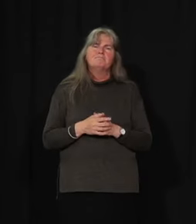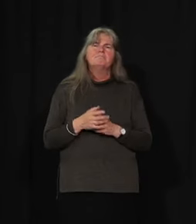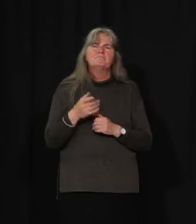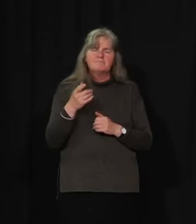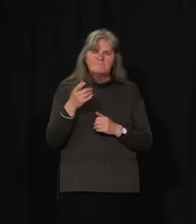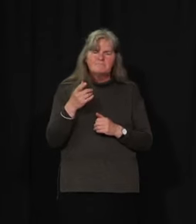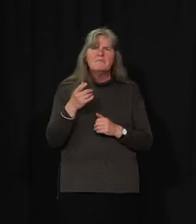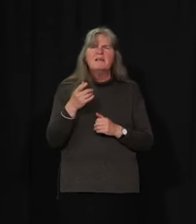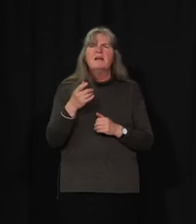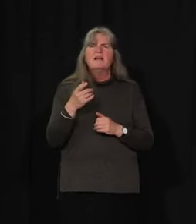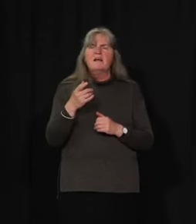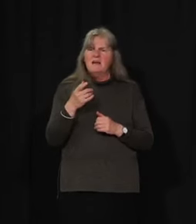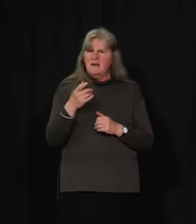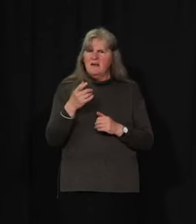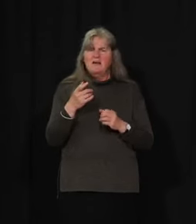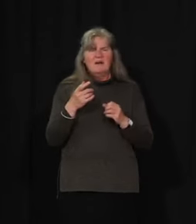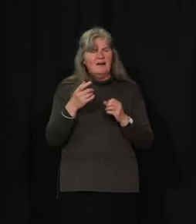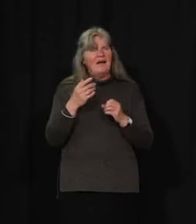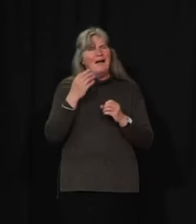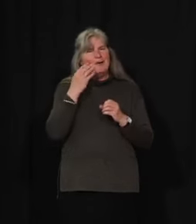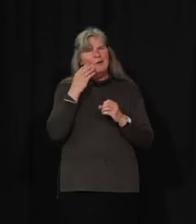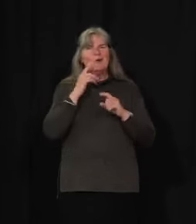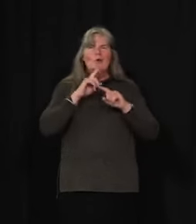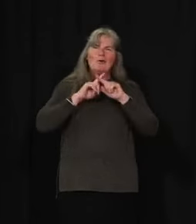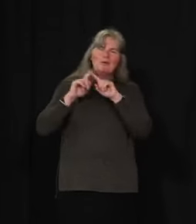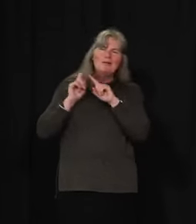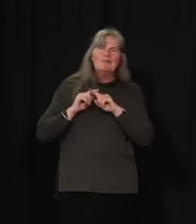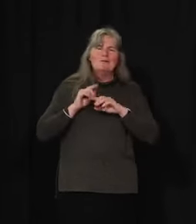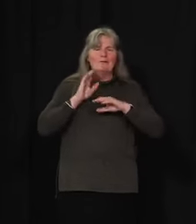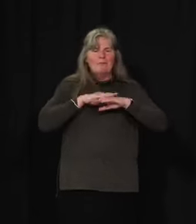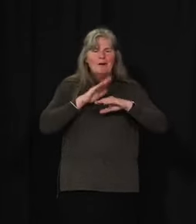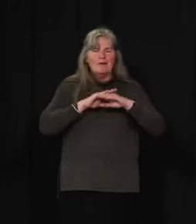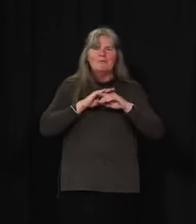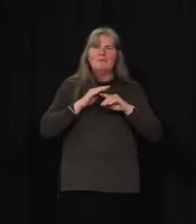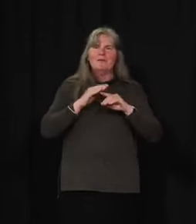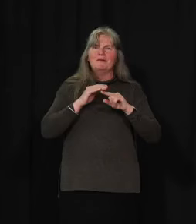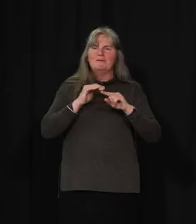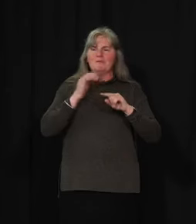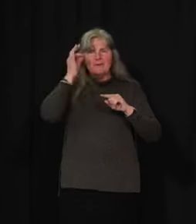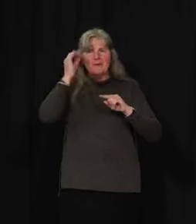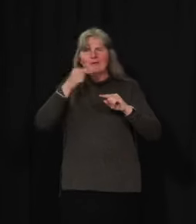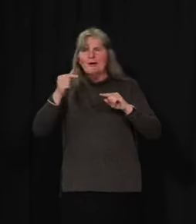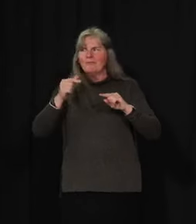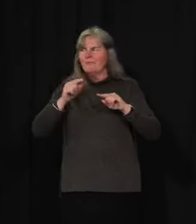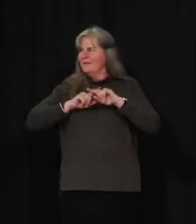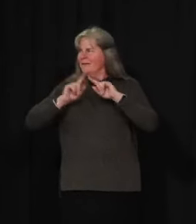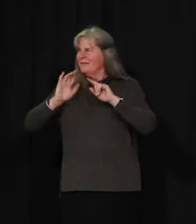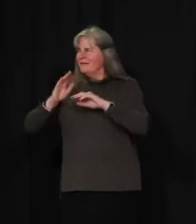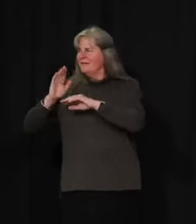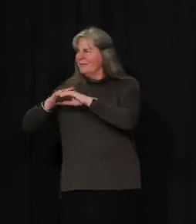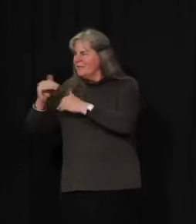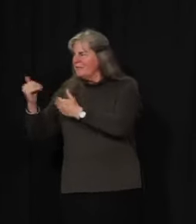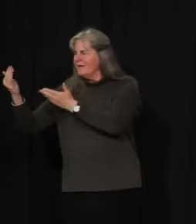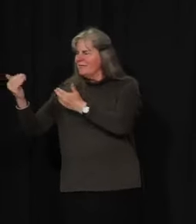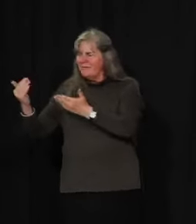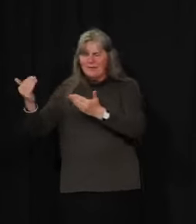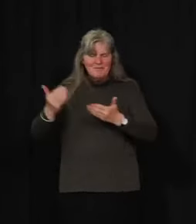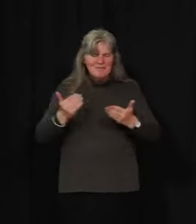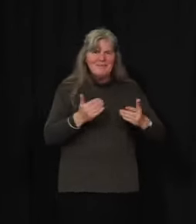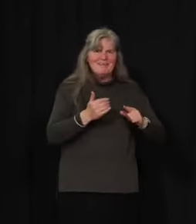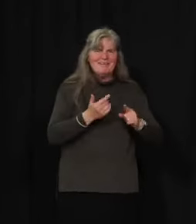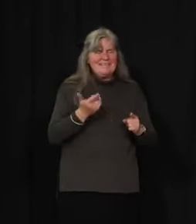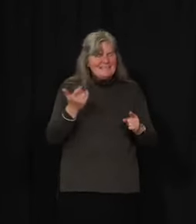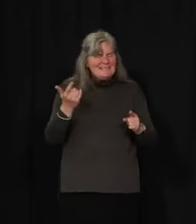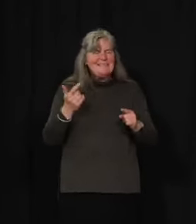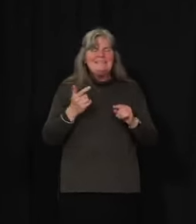the news, and it's also one that has gone through various iterations of recommendations at federal level, and that's being based on both evolving